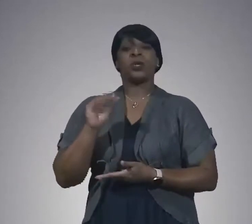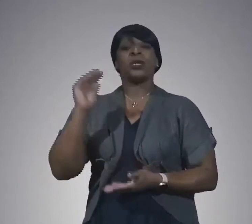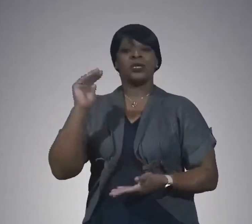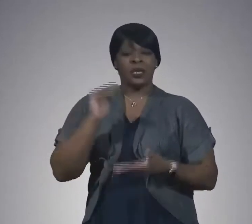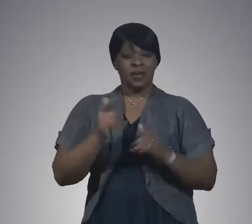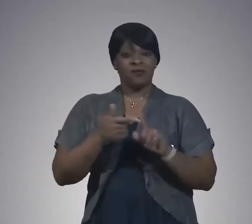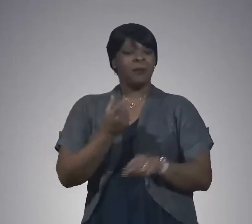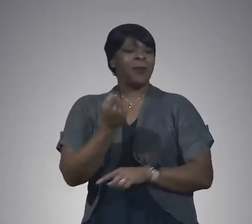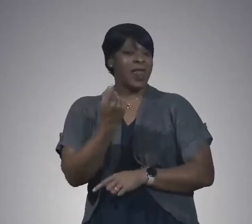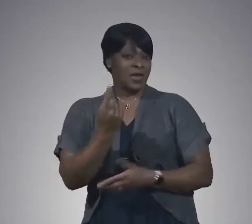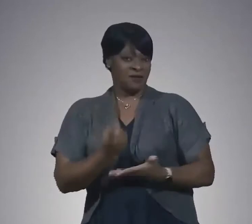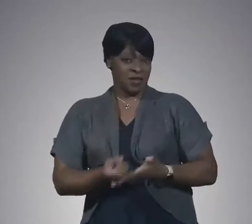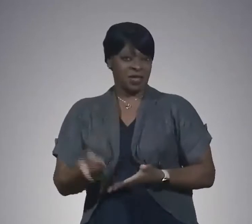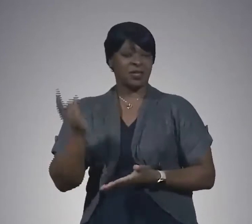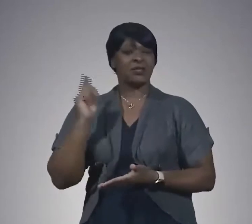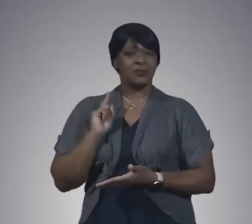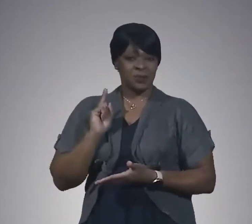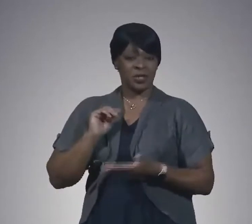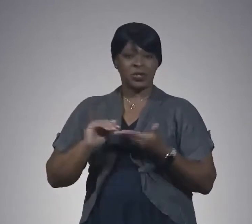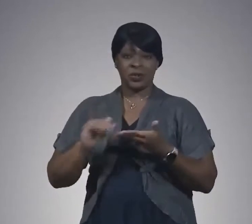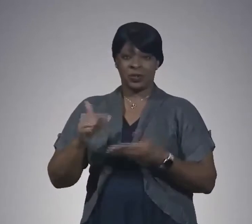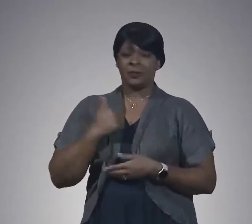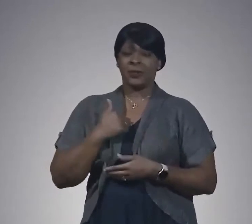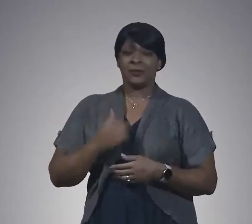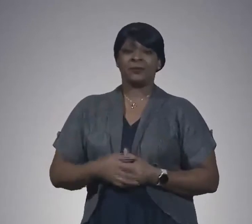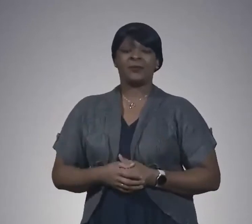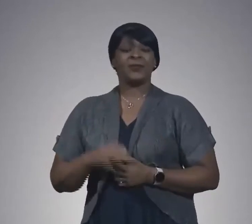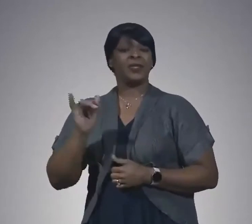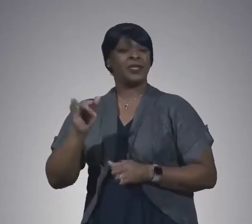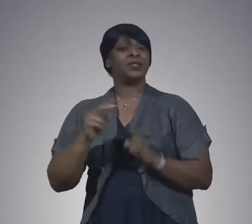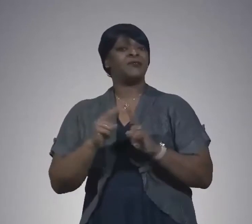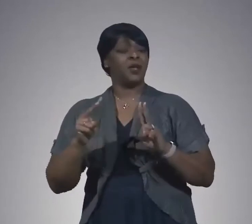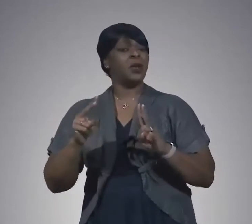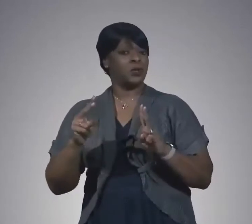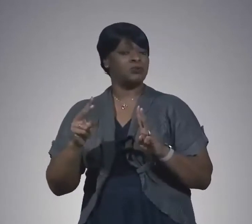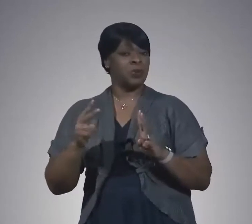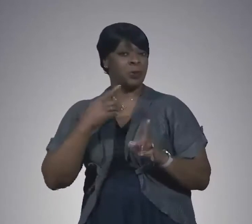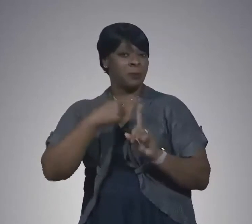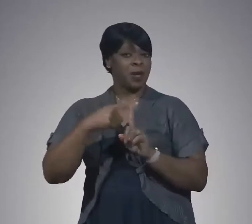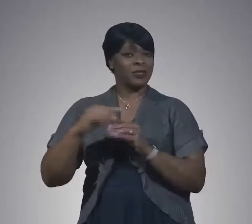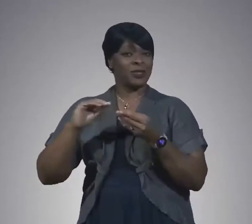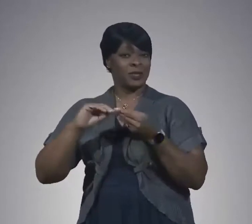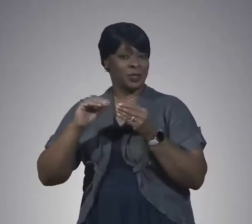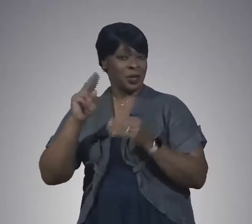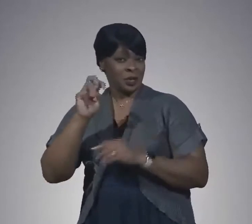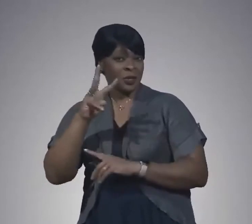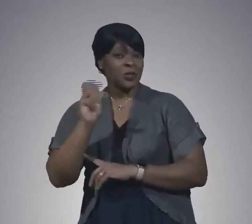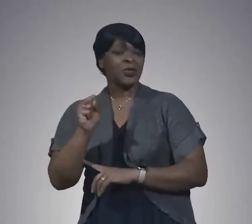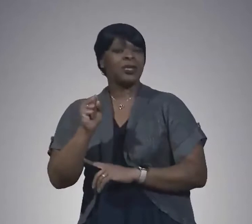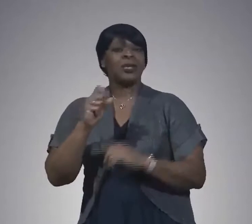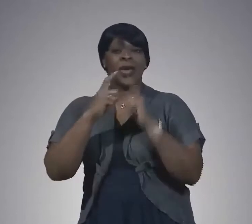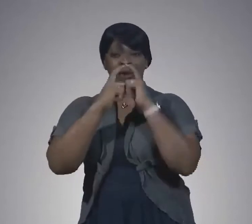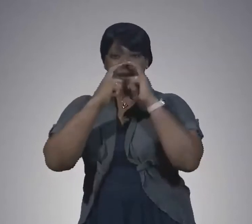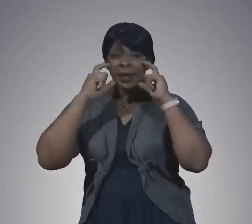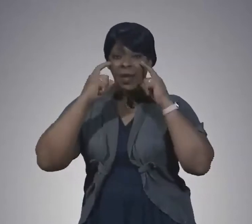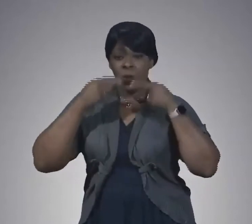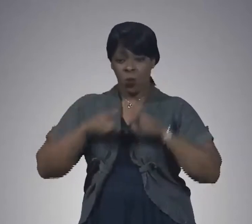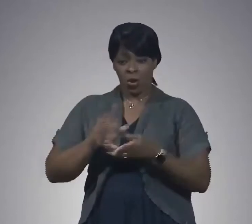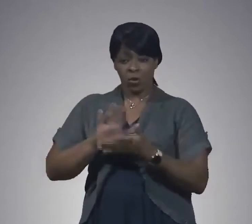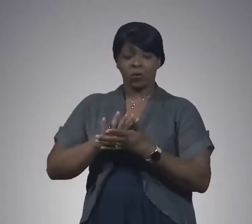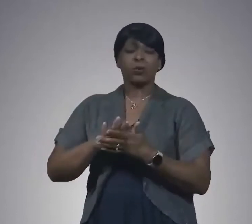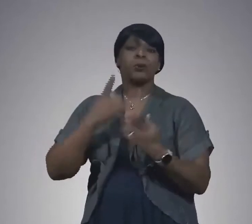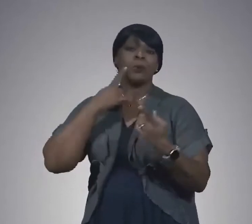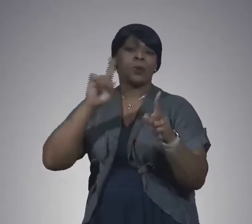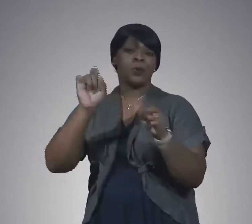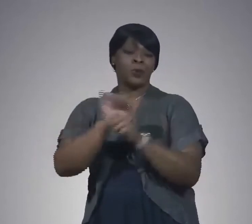down from 11 last week, excuse me. That is very encouraging news and an indication that masking in schools is working